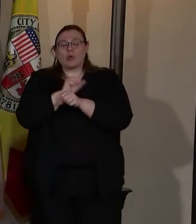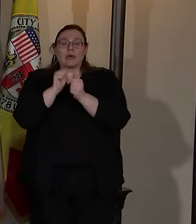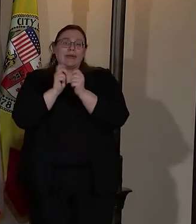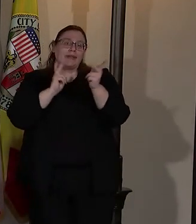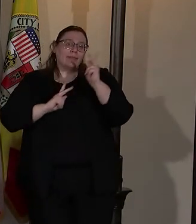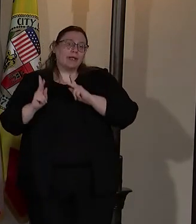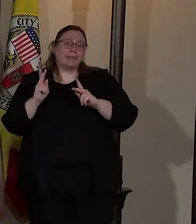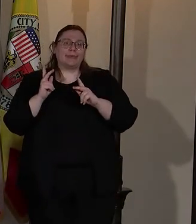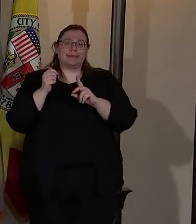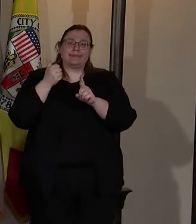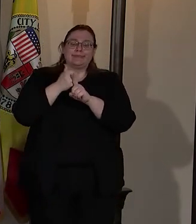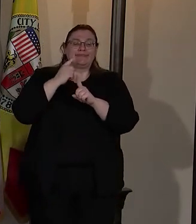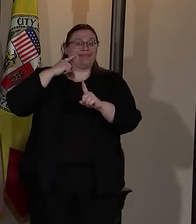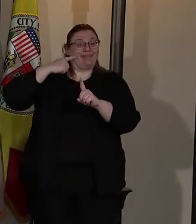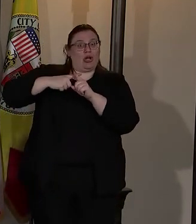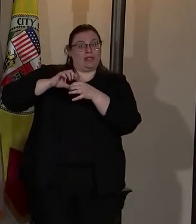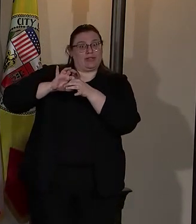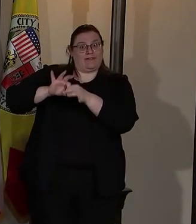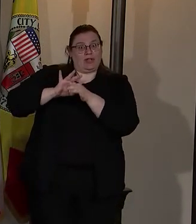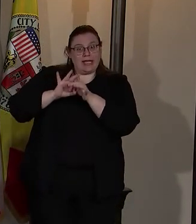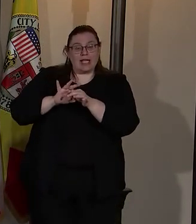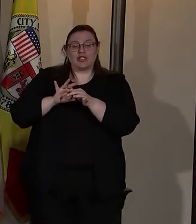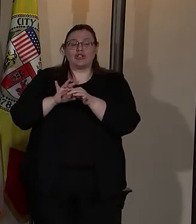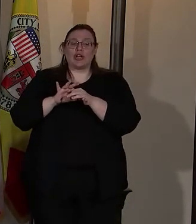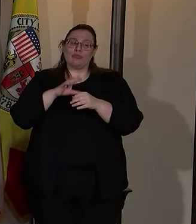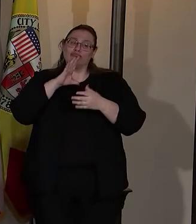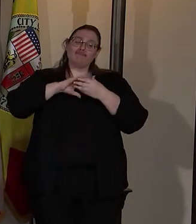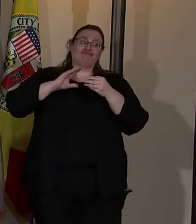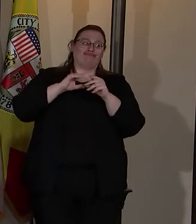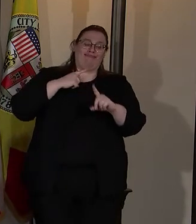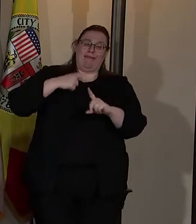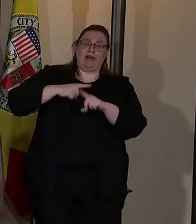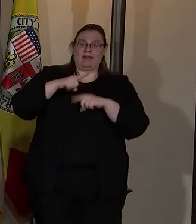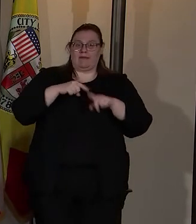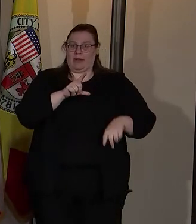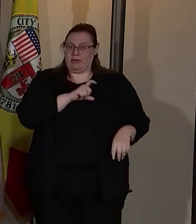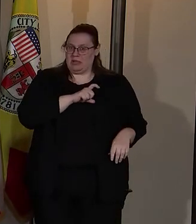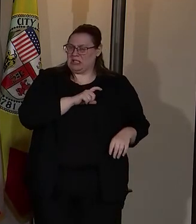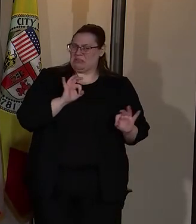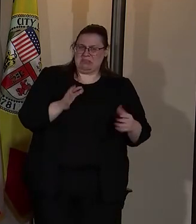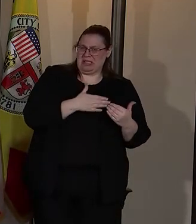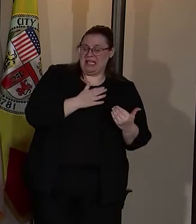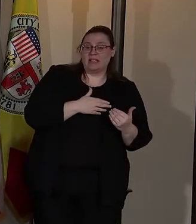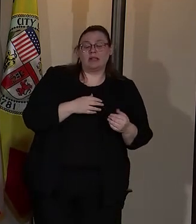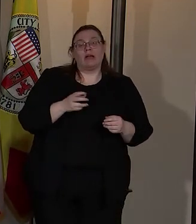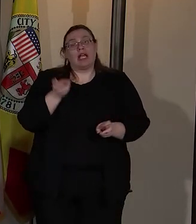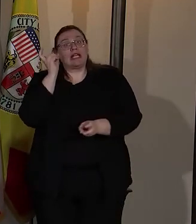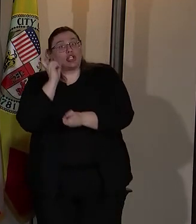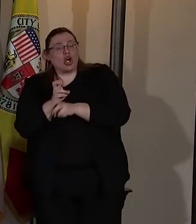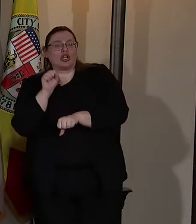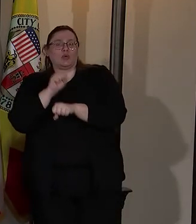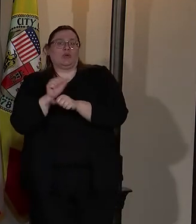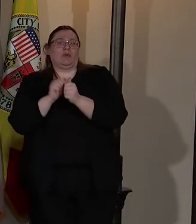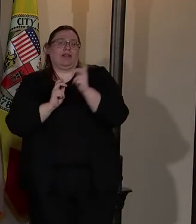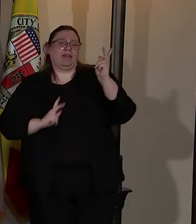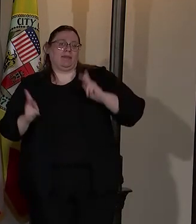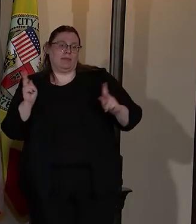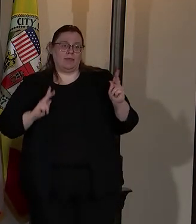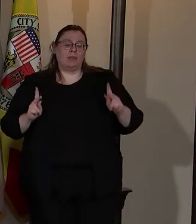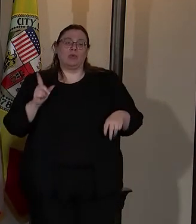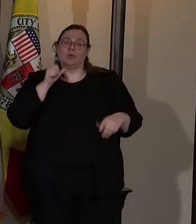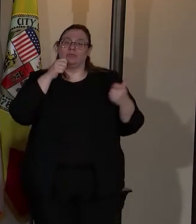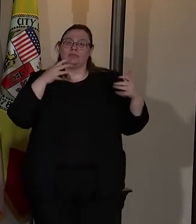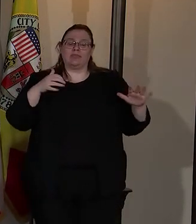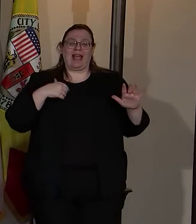have a positive relationship, that speak positive about the police. It's very difficult to work with the people who